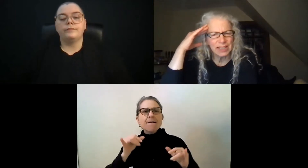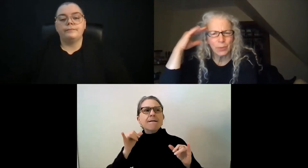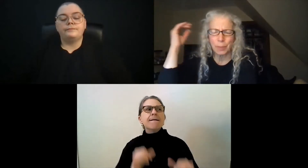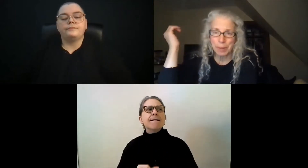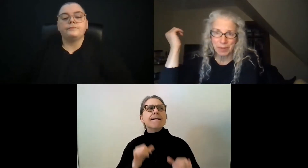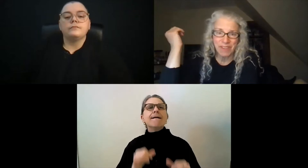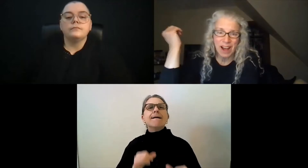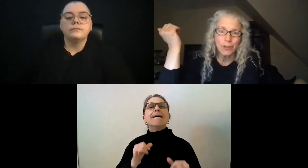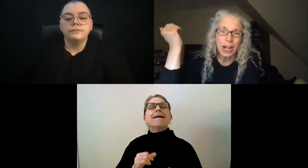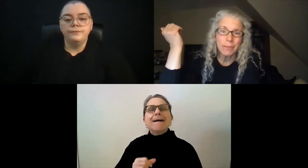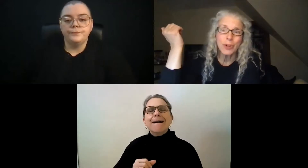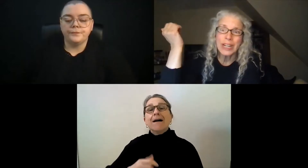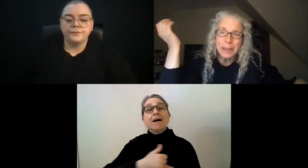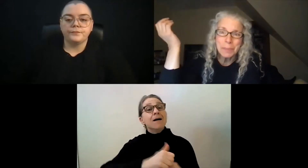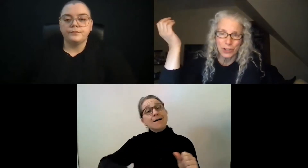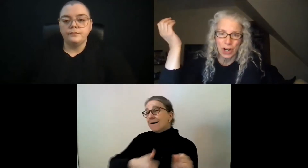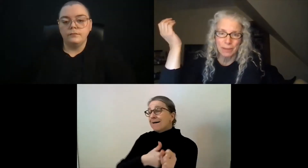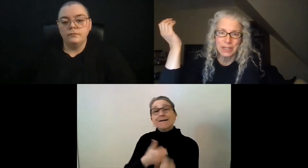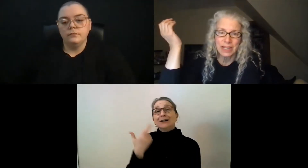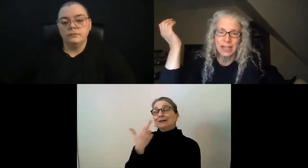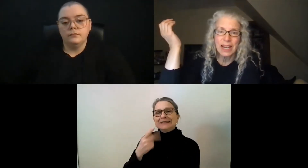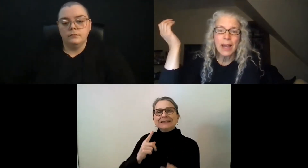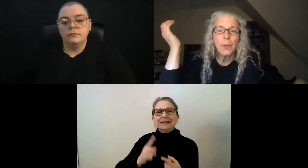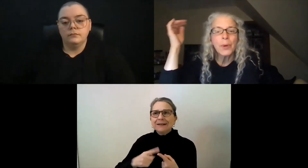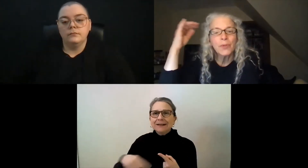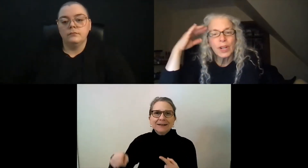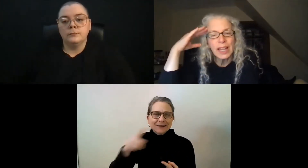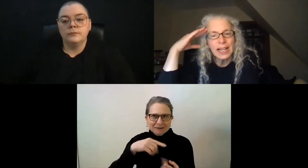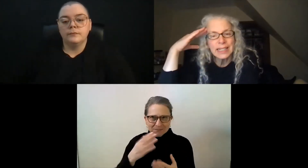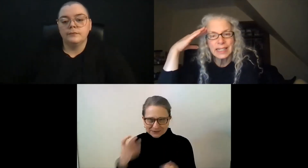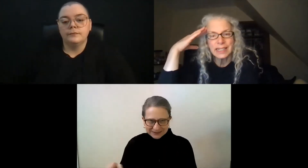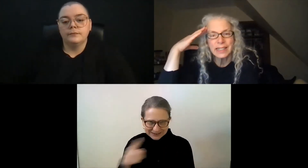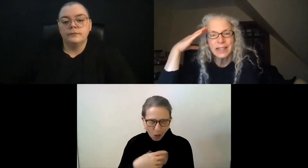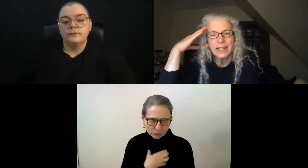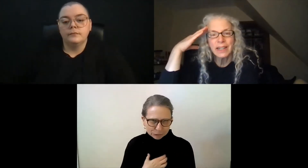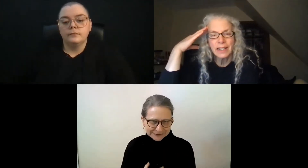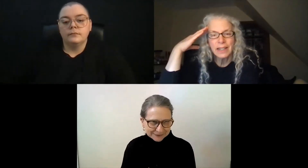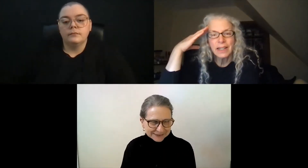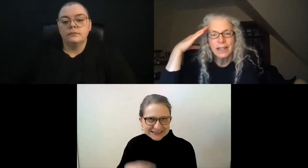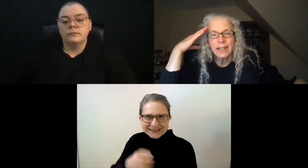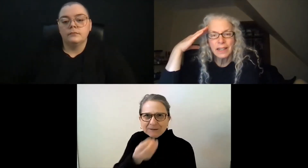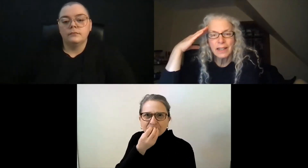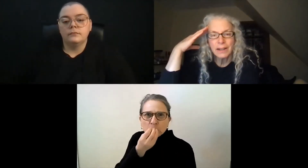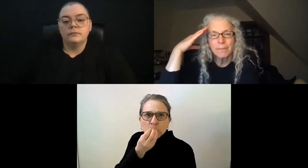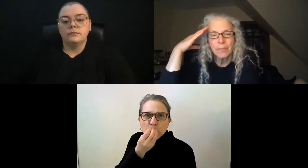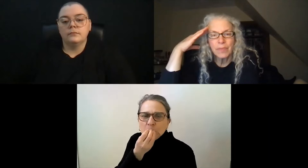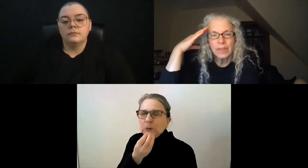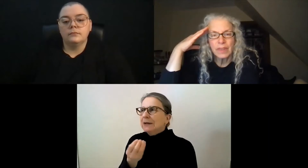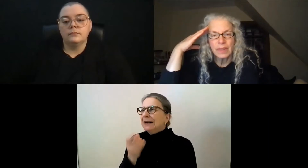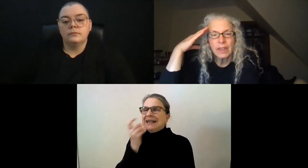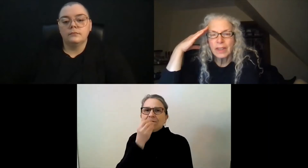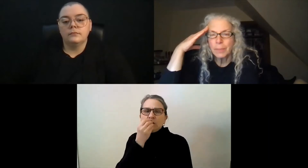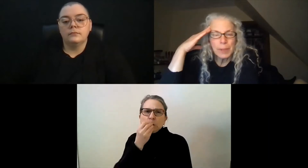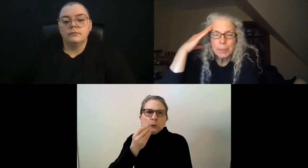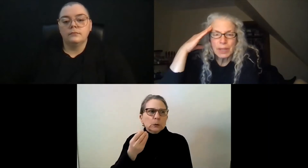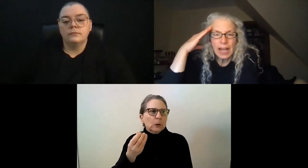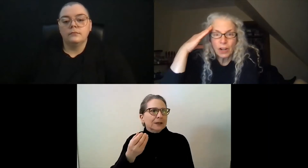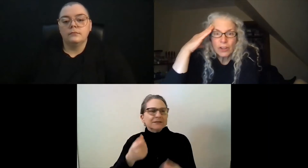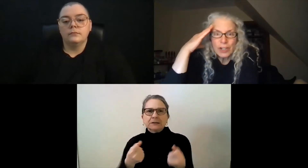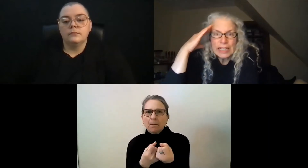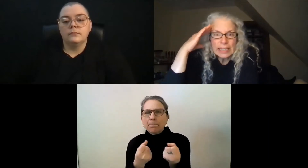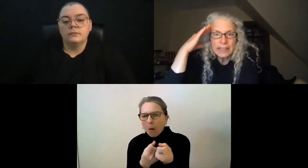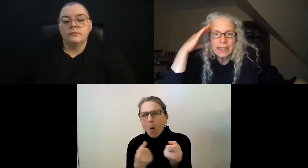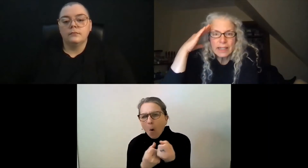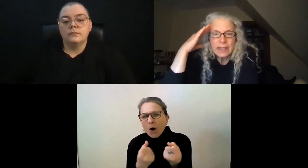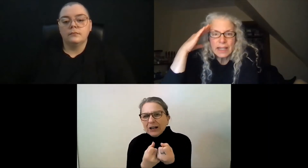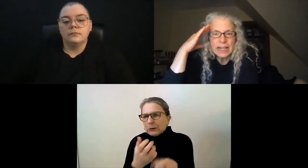difficulty when people found jobs or keeping jobs. And what we realized is that people had